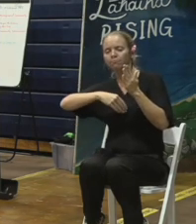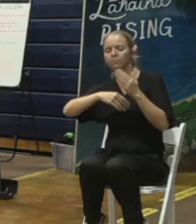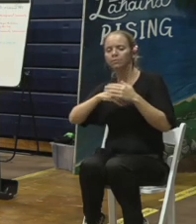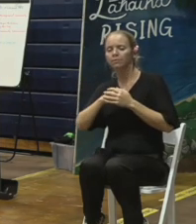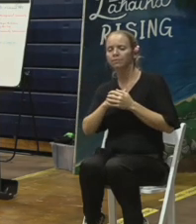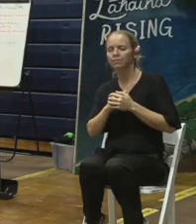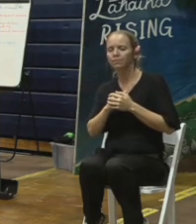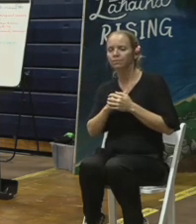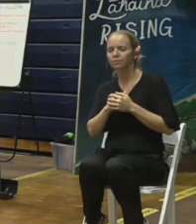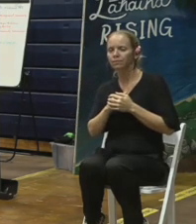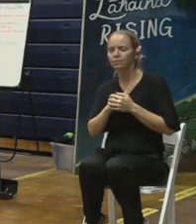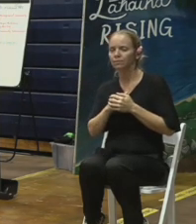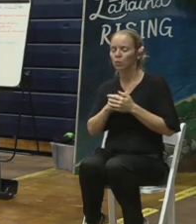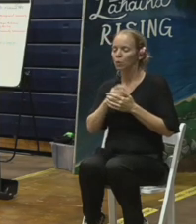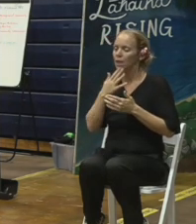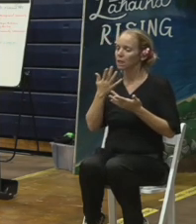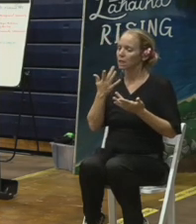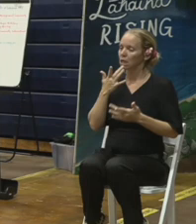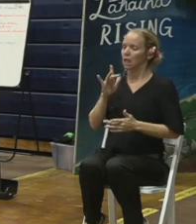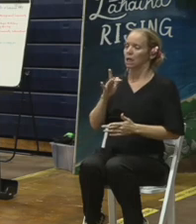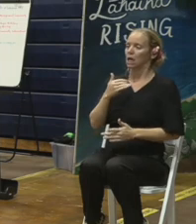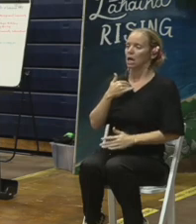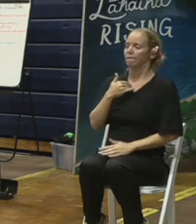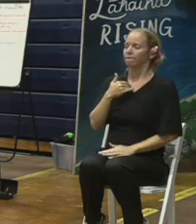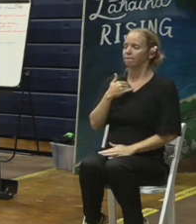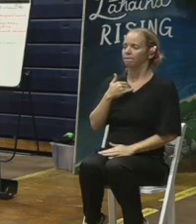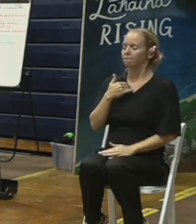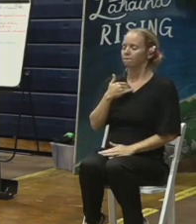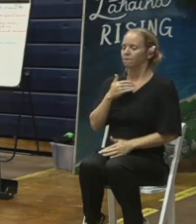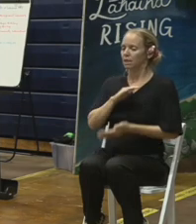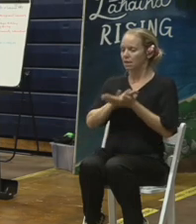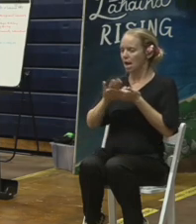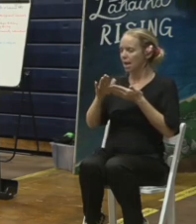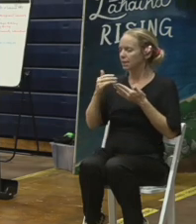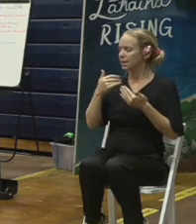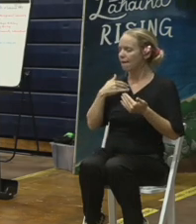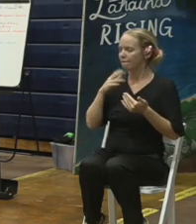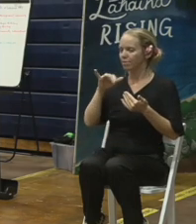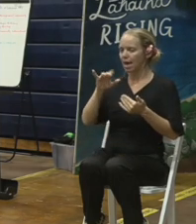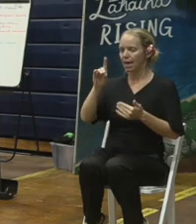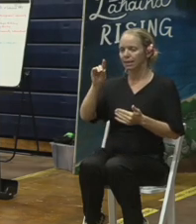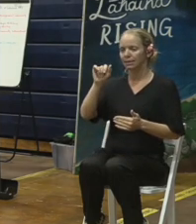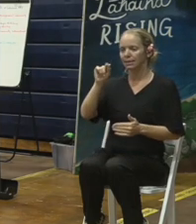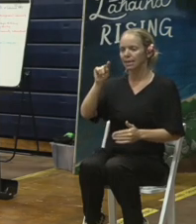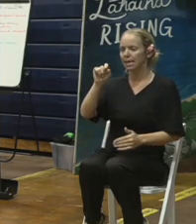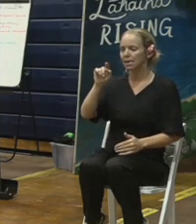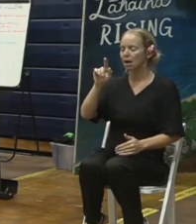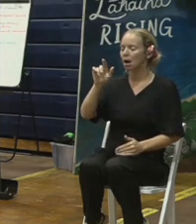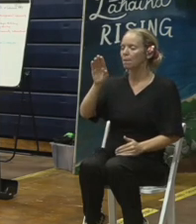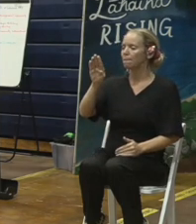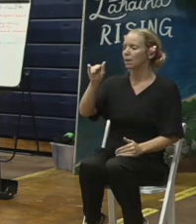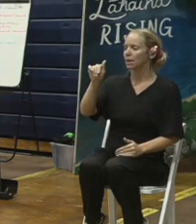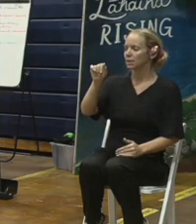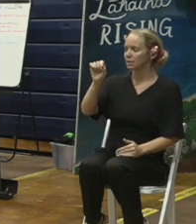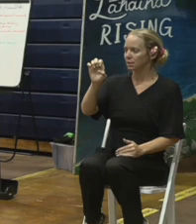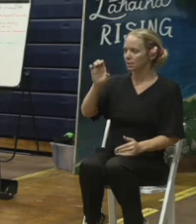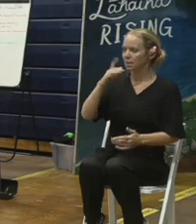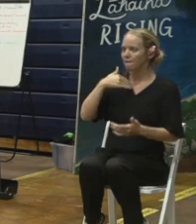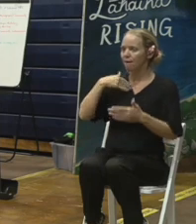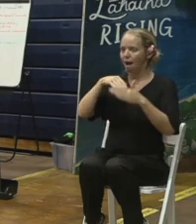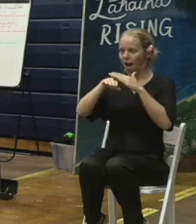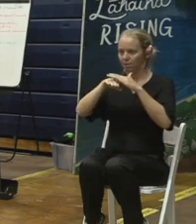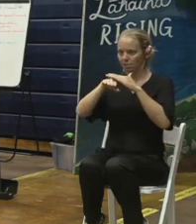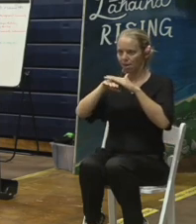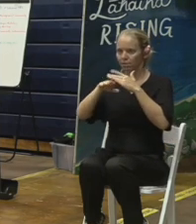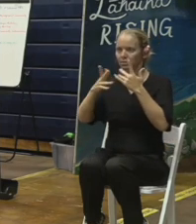this database that we can access to speak to as many of you as possible so that there are 200